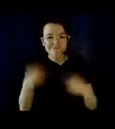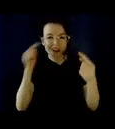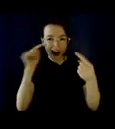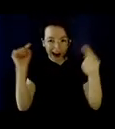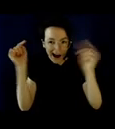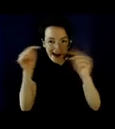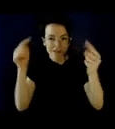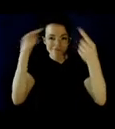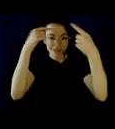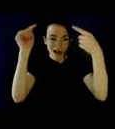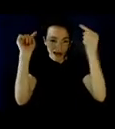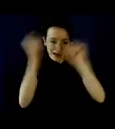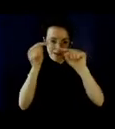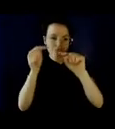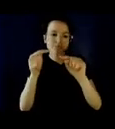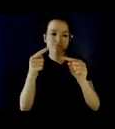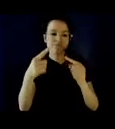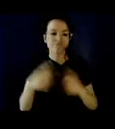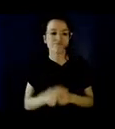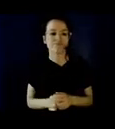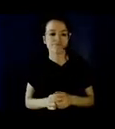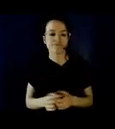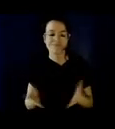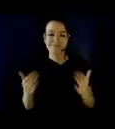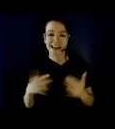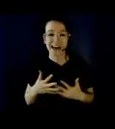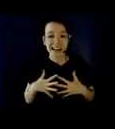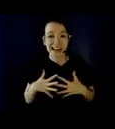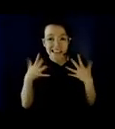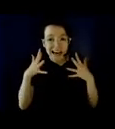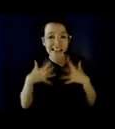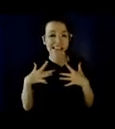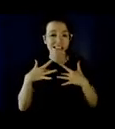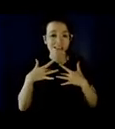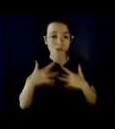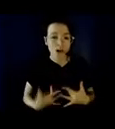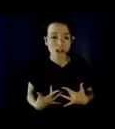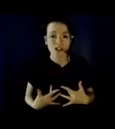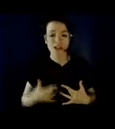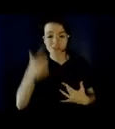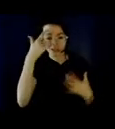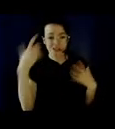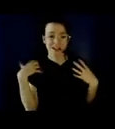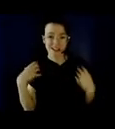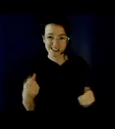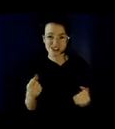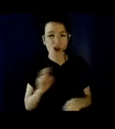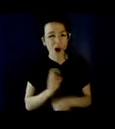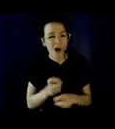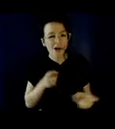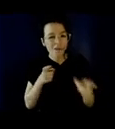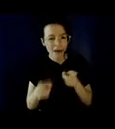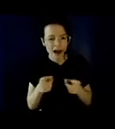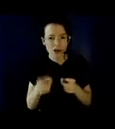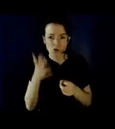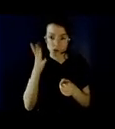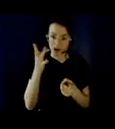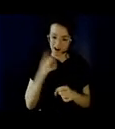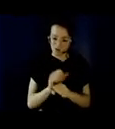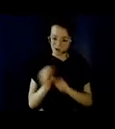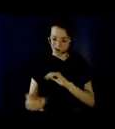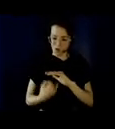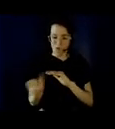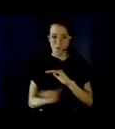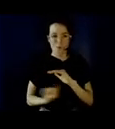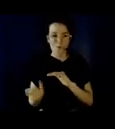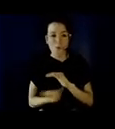manage anxiety, depression, mental illness while working and teaching in isolation, less than clear boundaries between workspace and